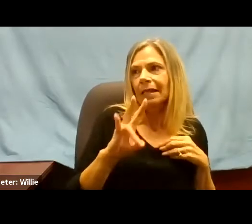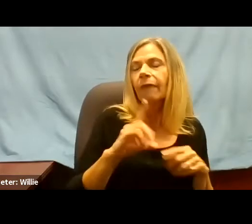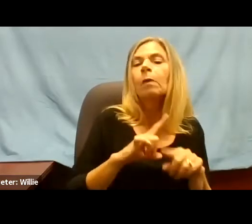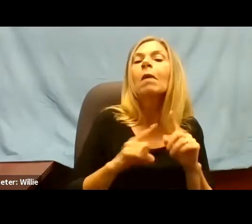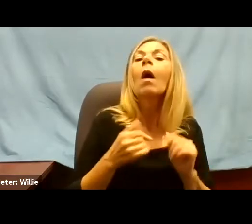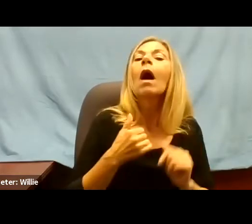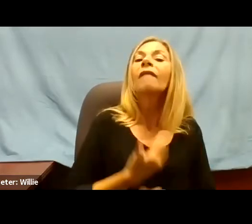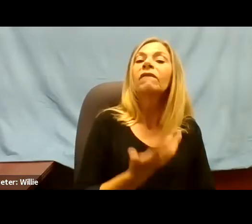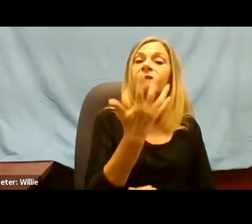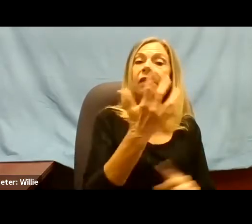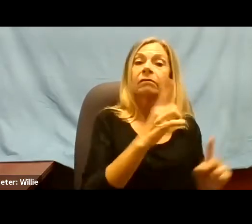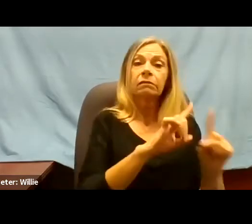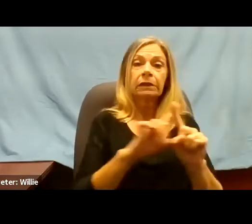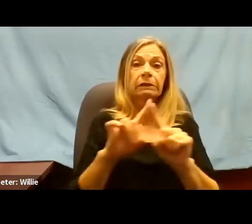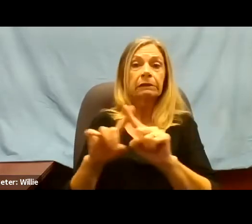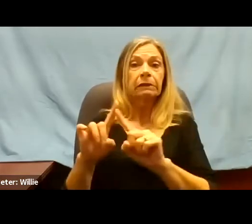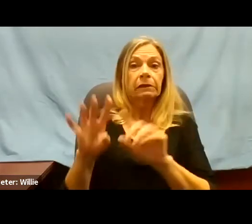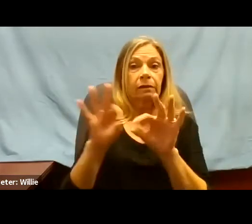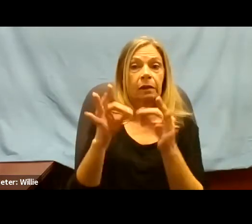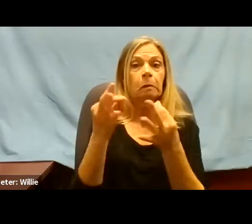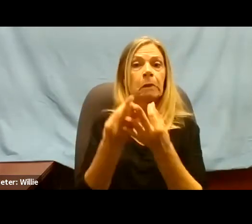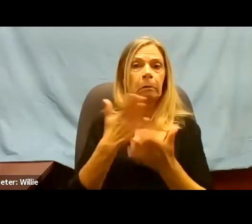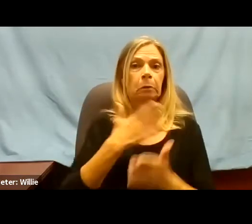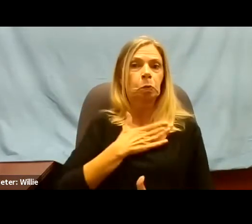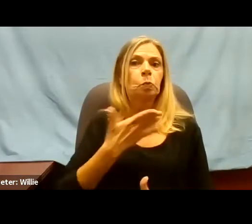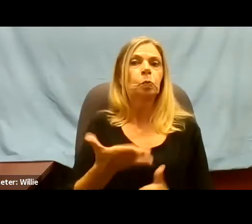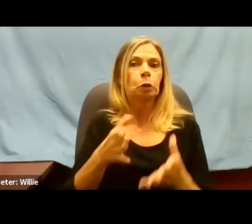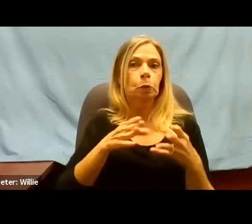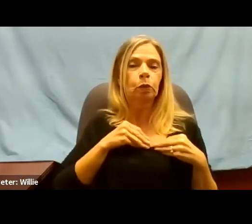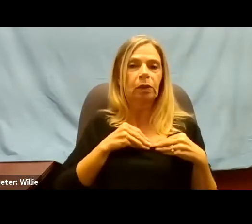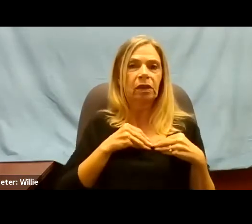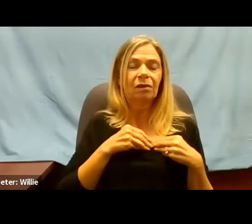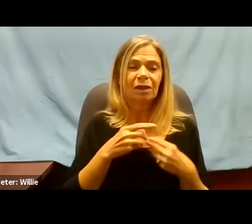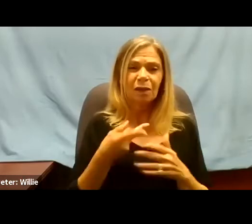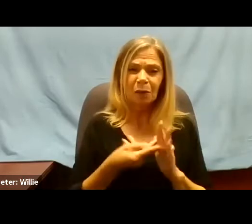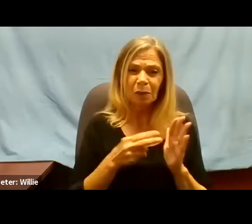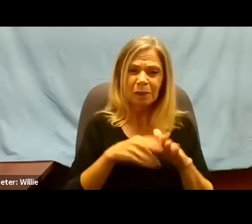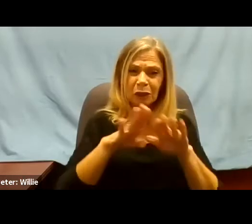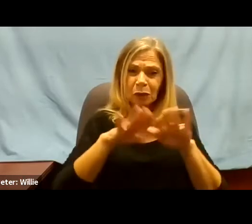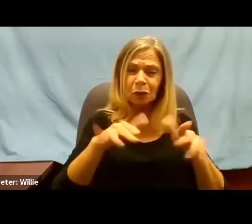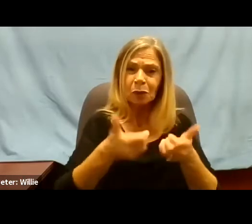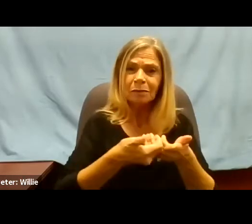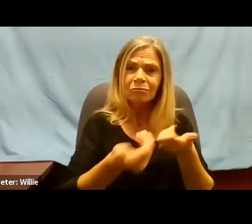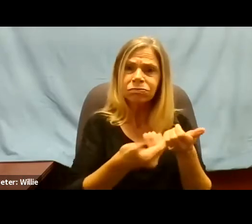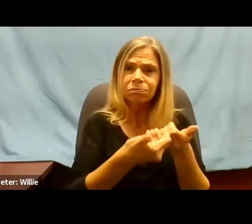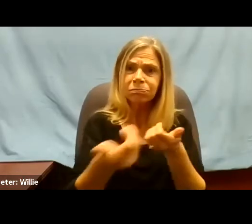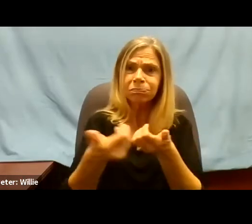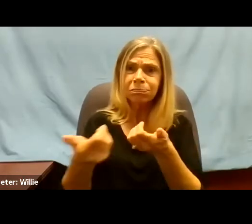you're going to split them up. I said, yeah. I said, you can't do that.